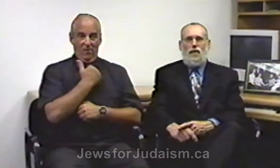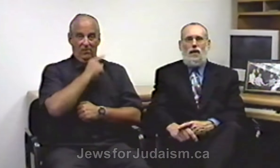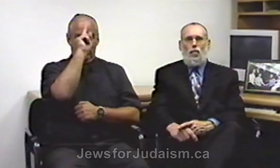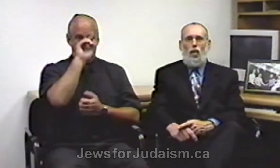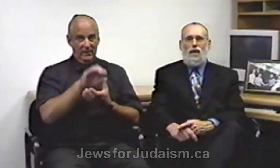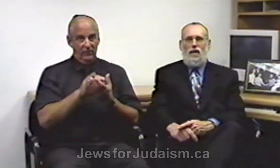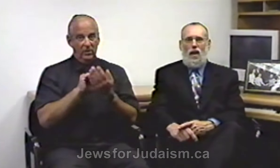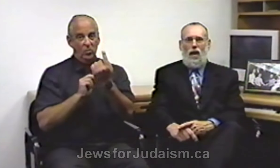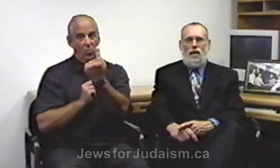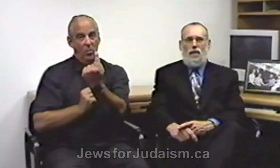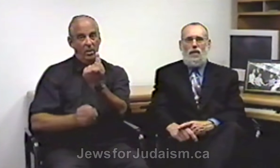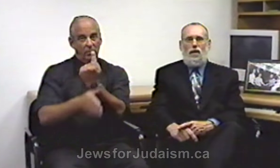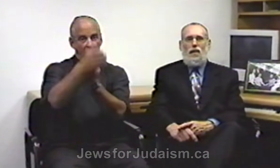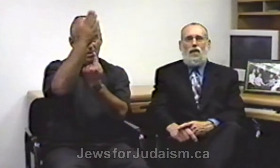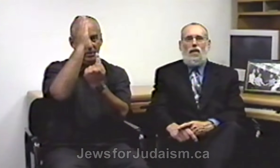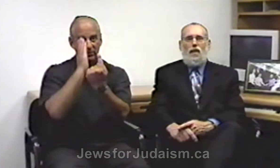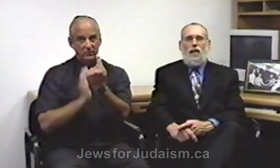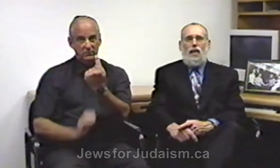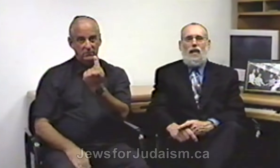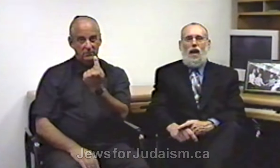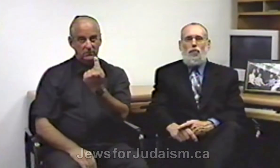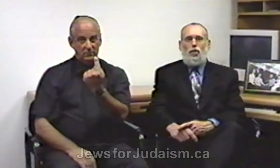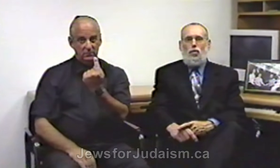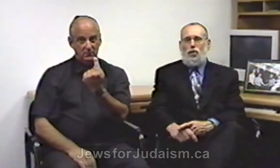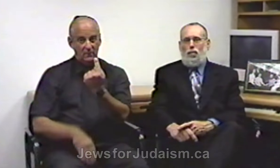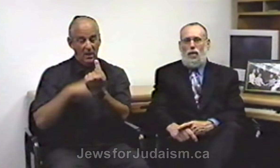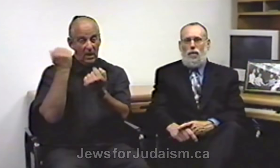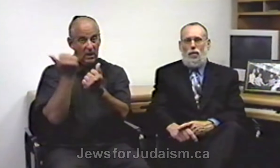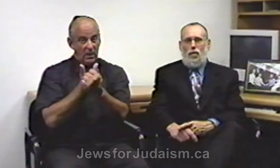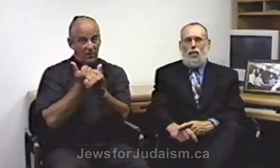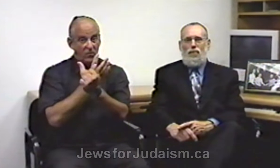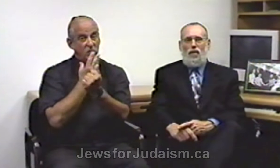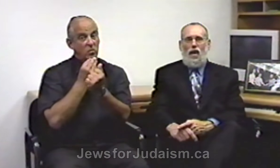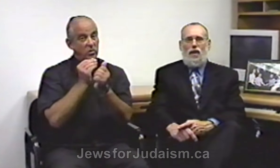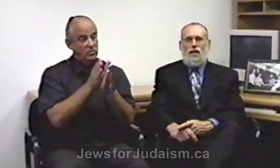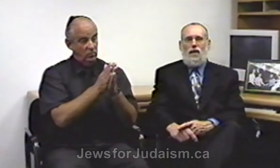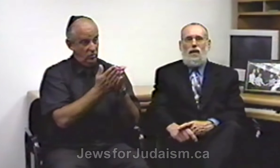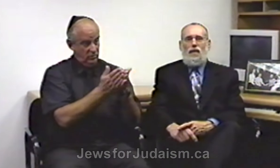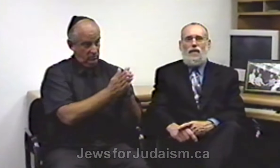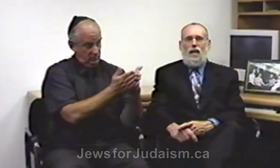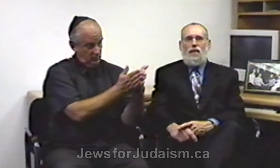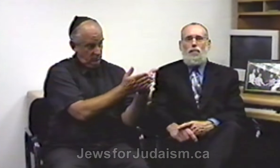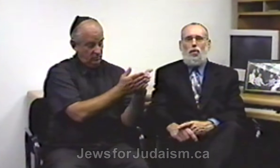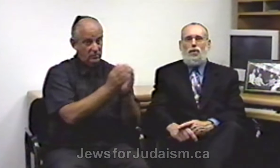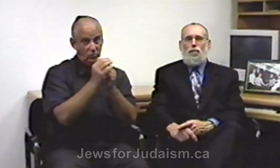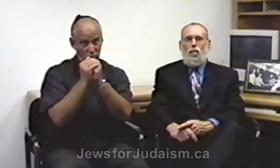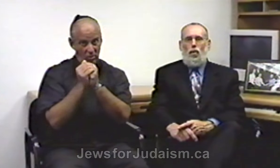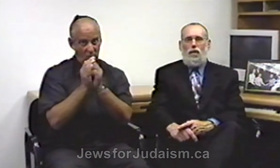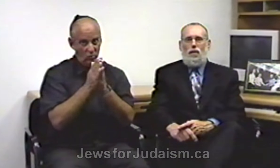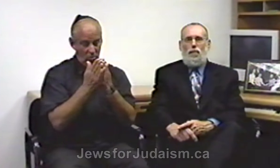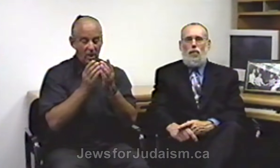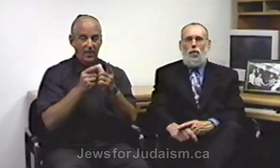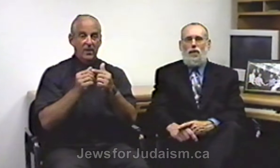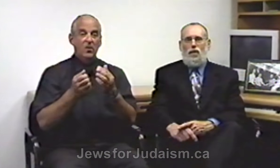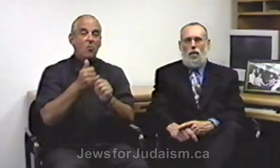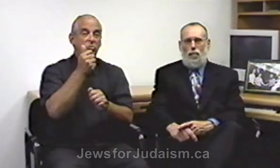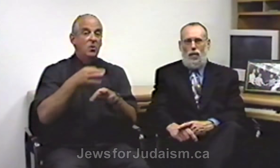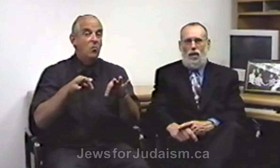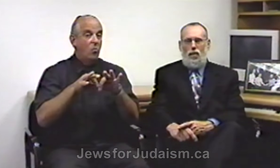in one God. In every Jewish prayer book, we find that the most important moment in our prayer